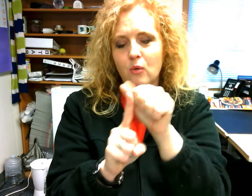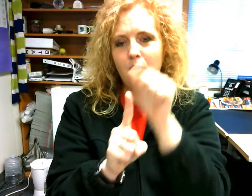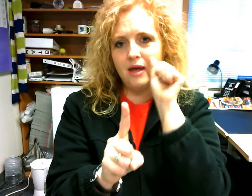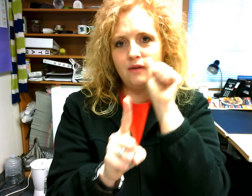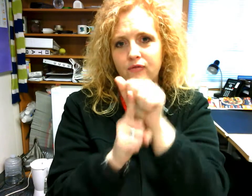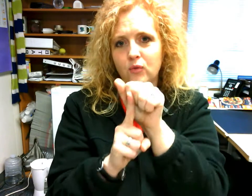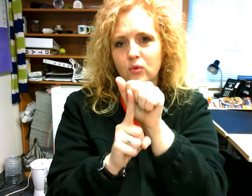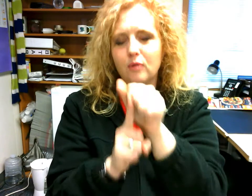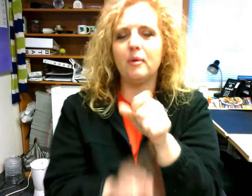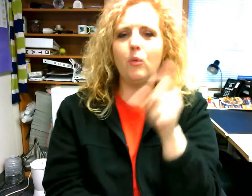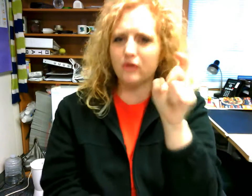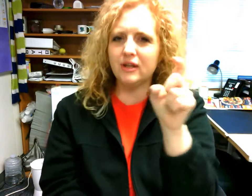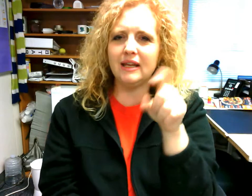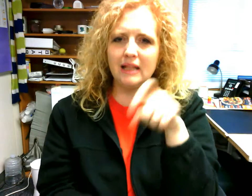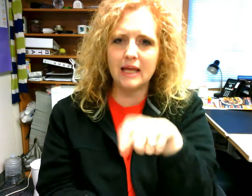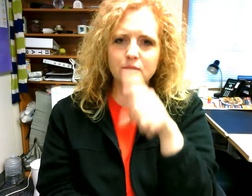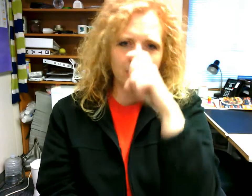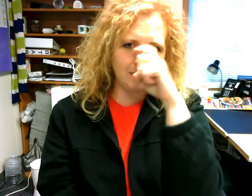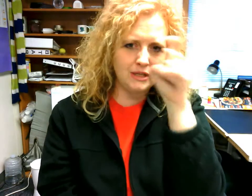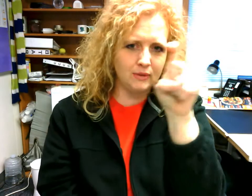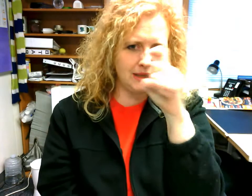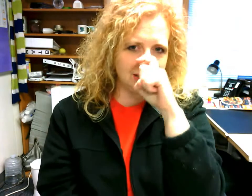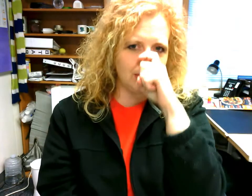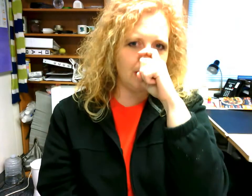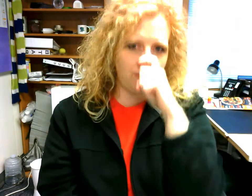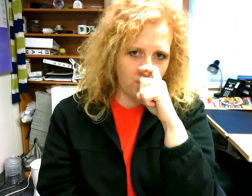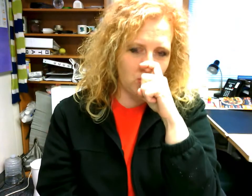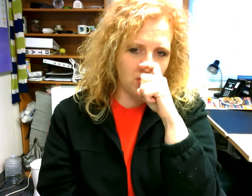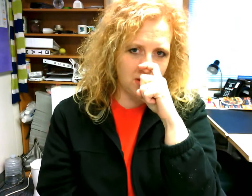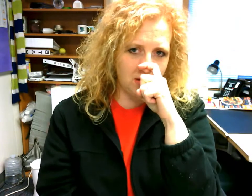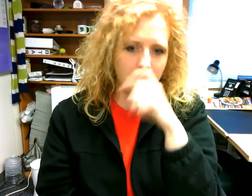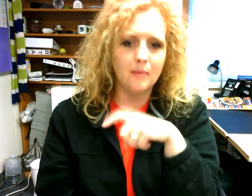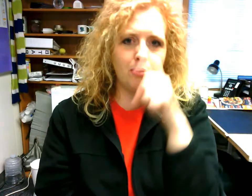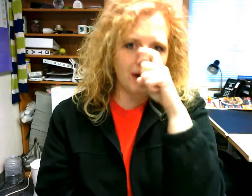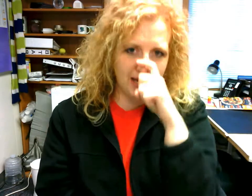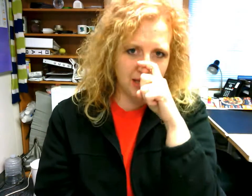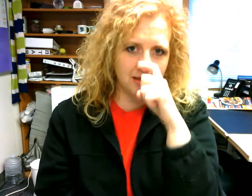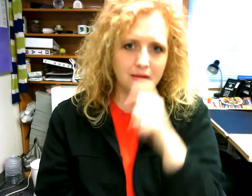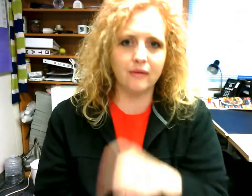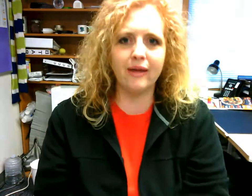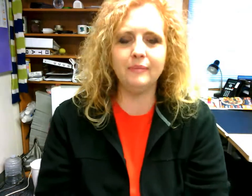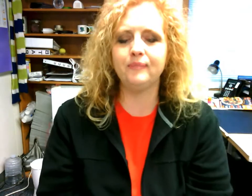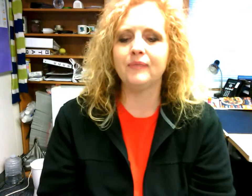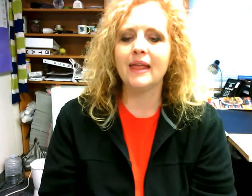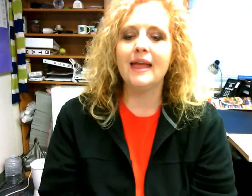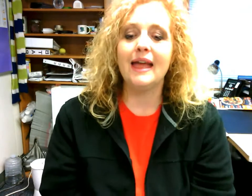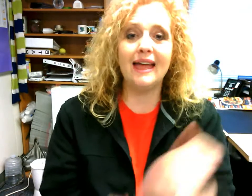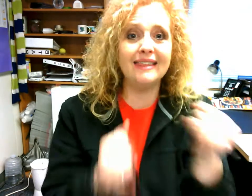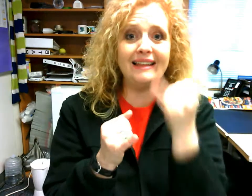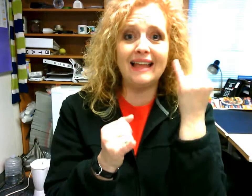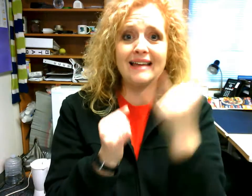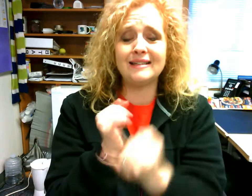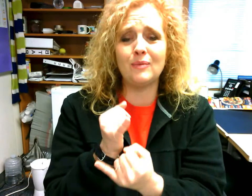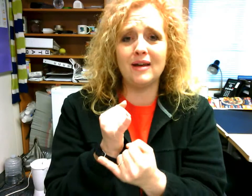a one fool but we're in class we're going to be doing this one fool prank okay and the last one